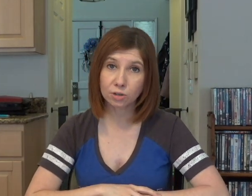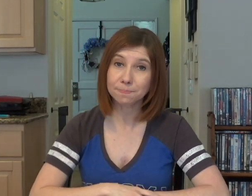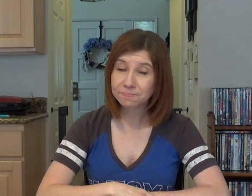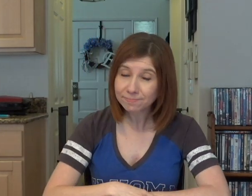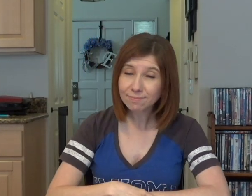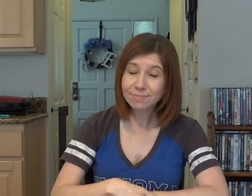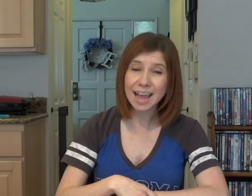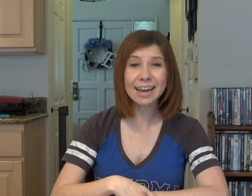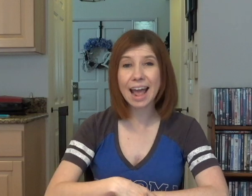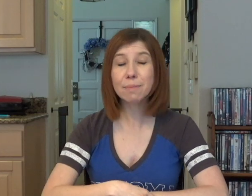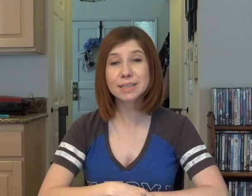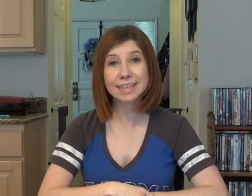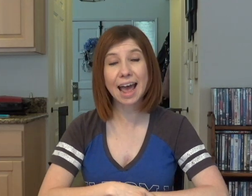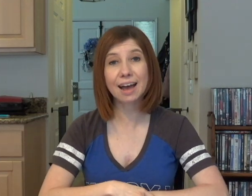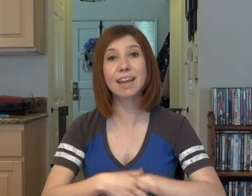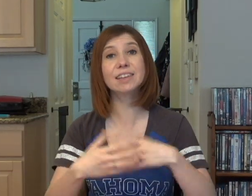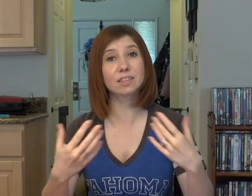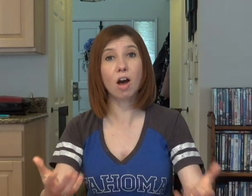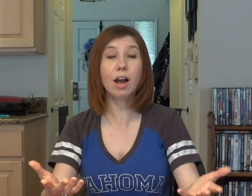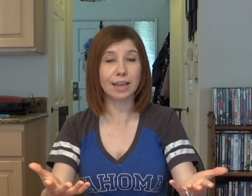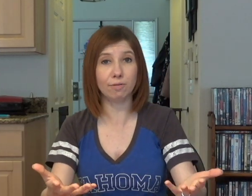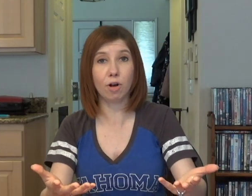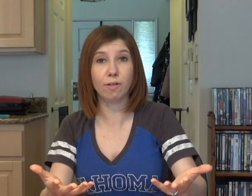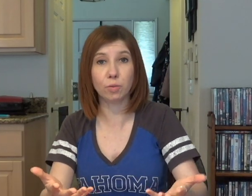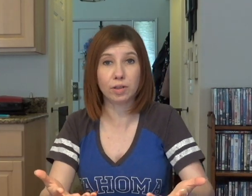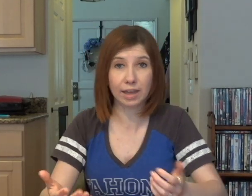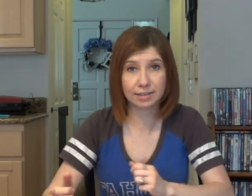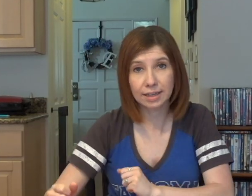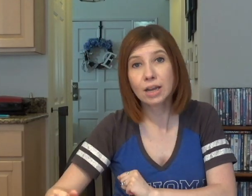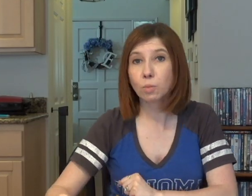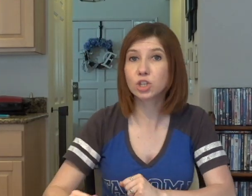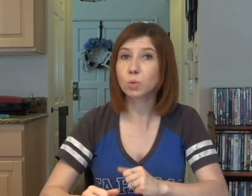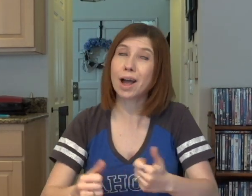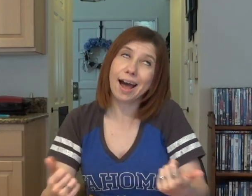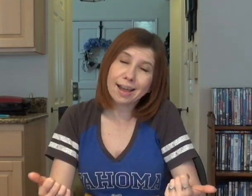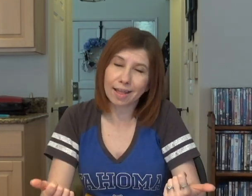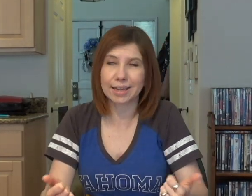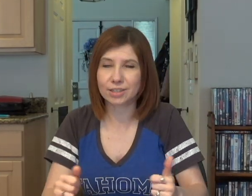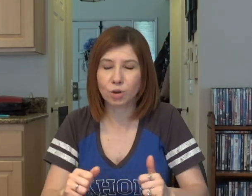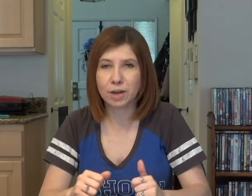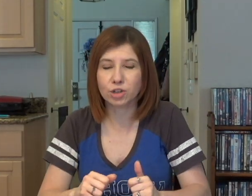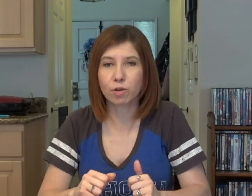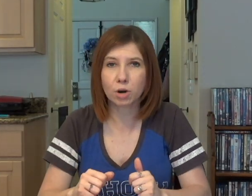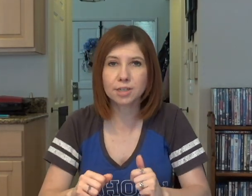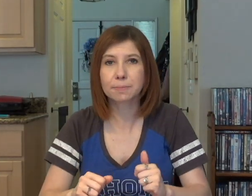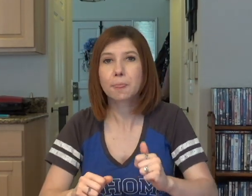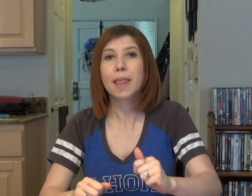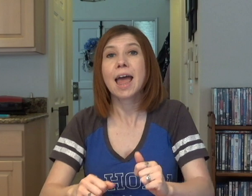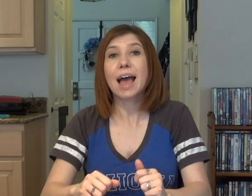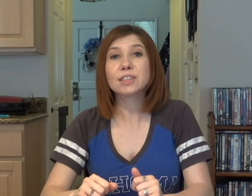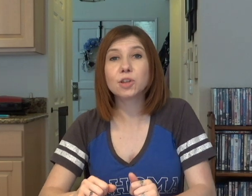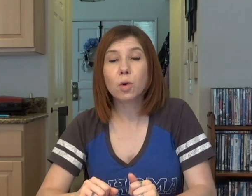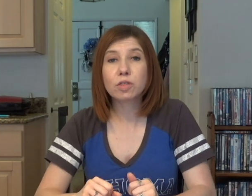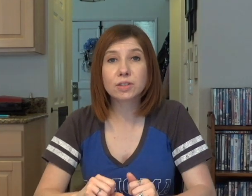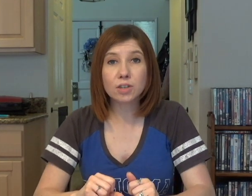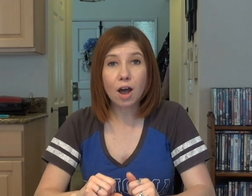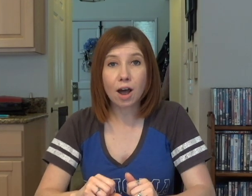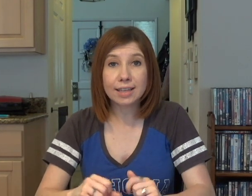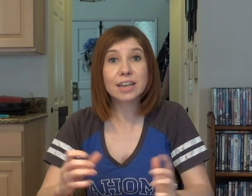and it happens to have a song involved with it, which is why I like it so much, of course. And so the song, yes,